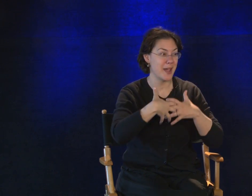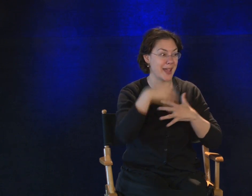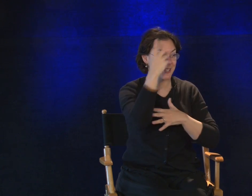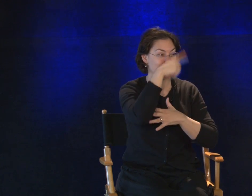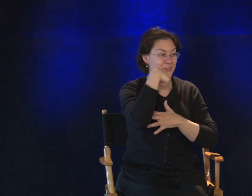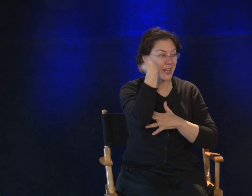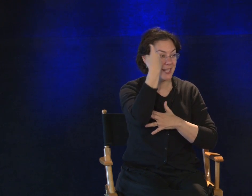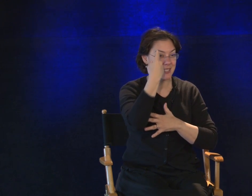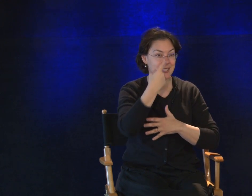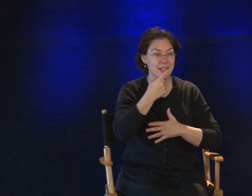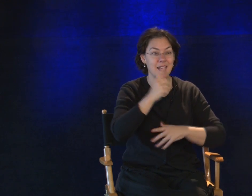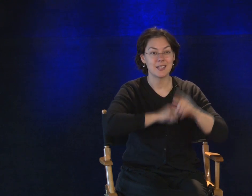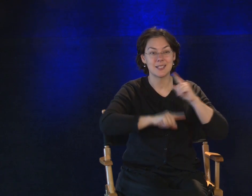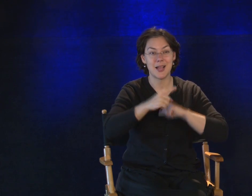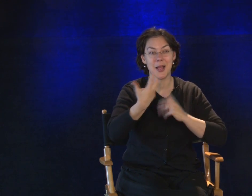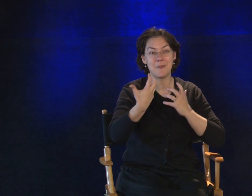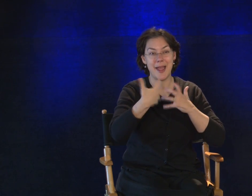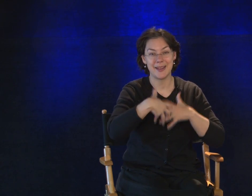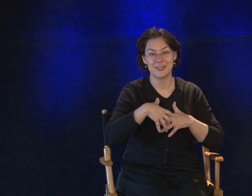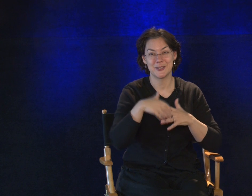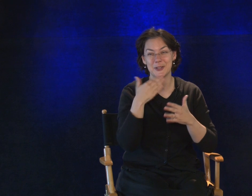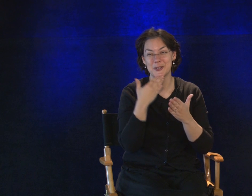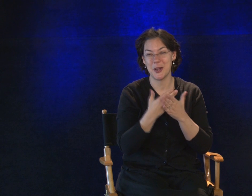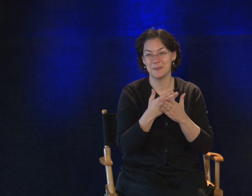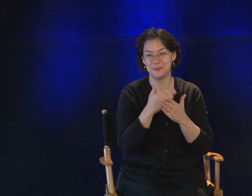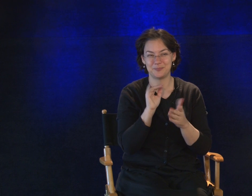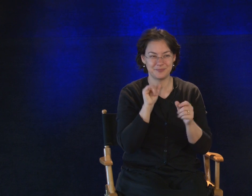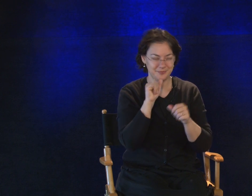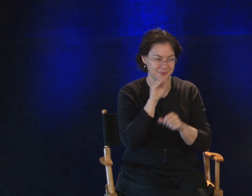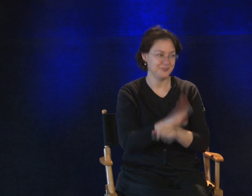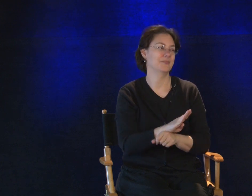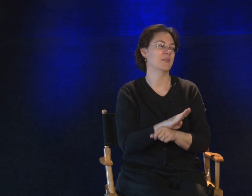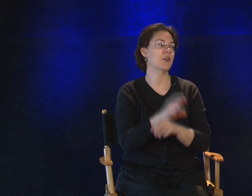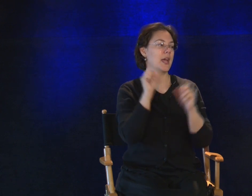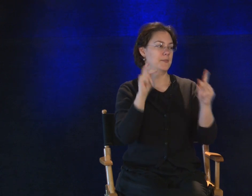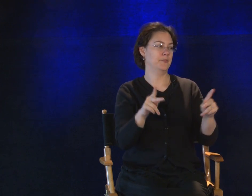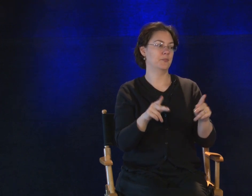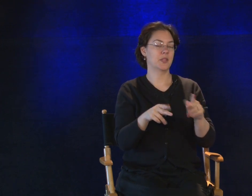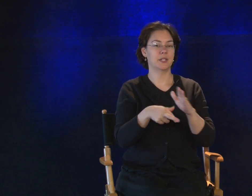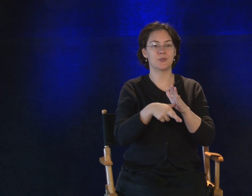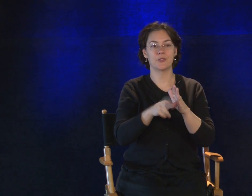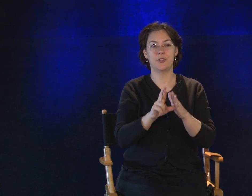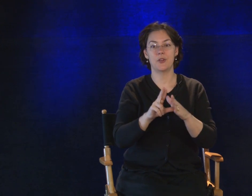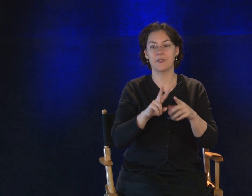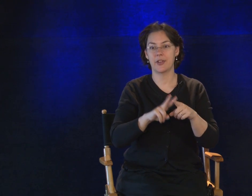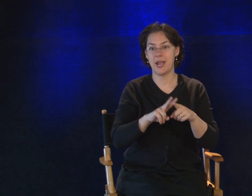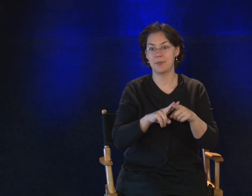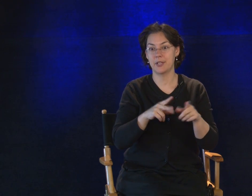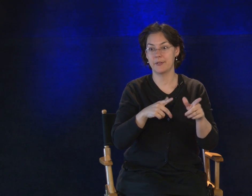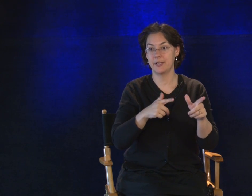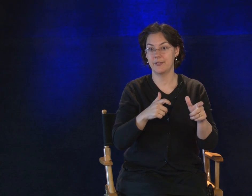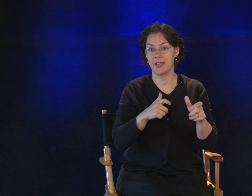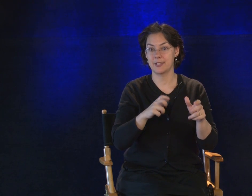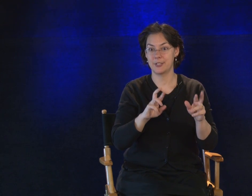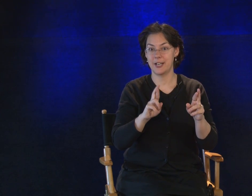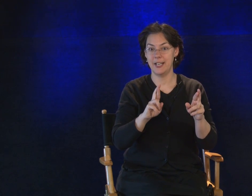match. Face and sign match. Good job. Okay. Let's review our vocabulary really fast. ready?